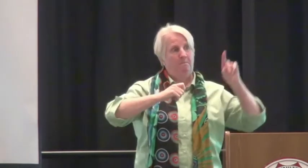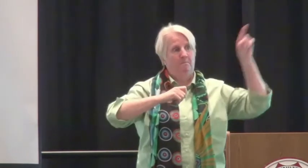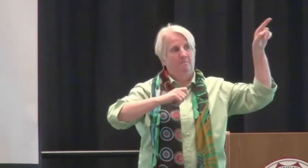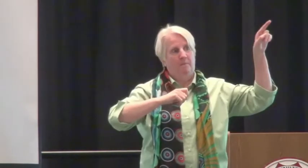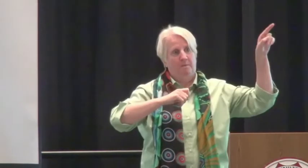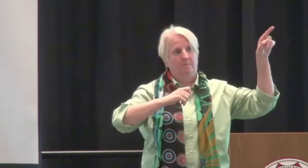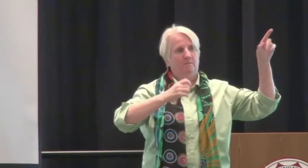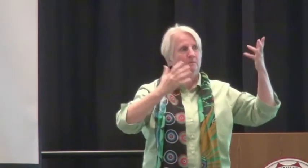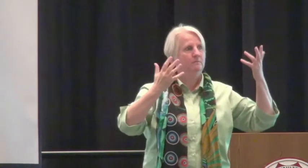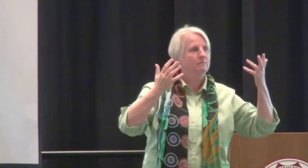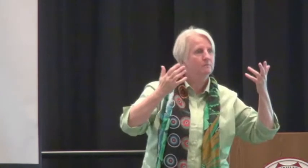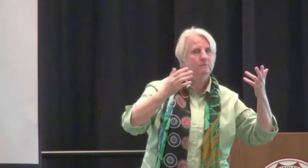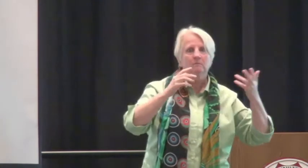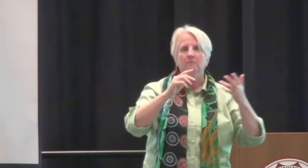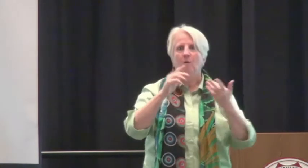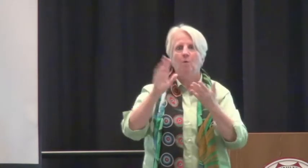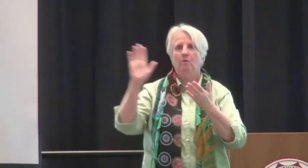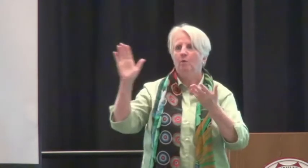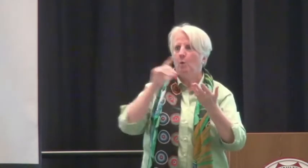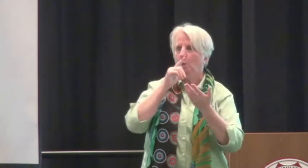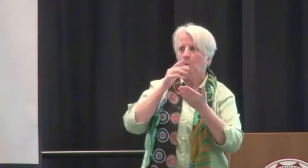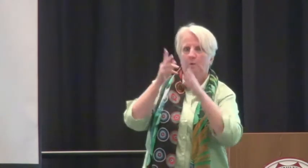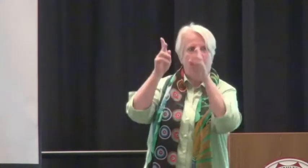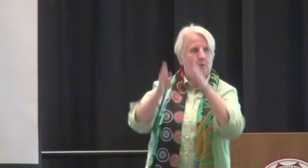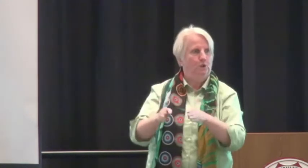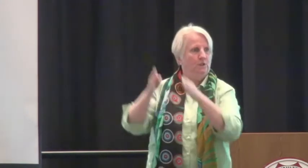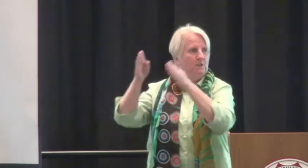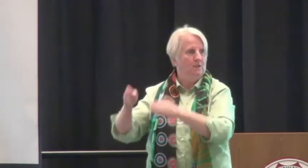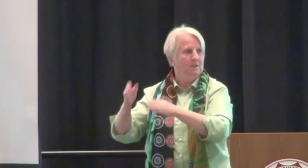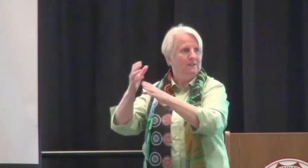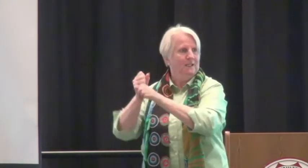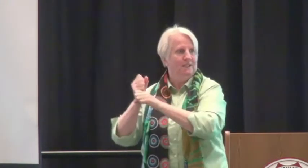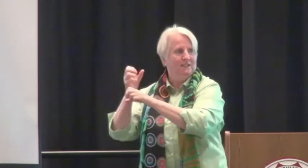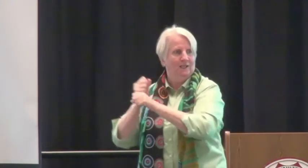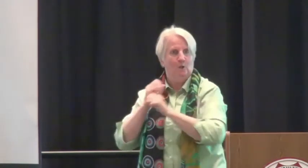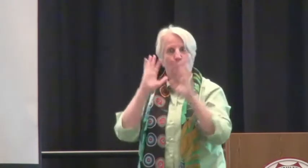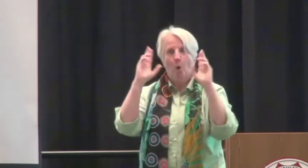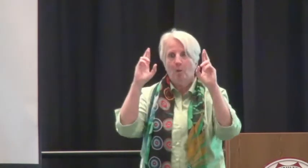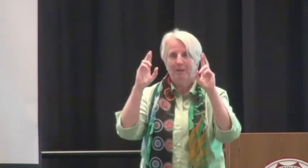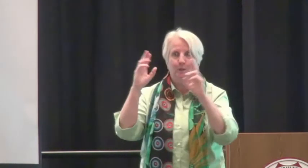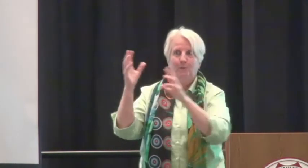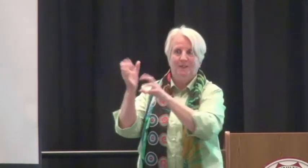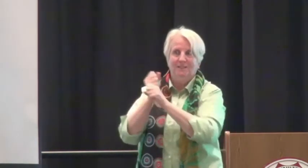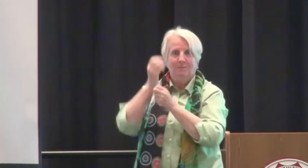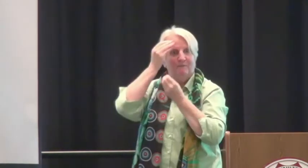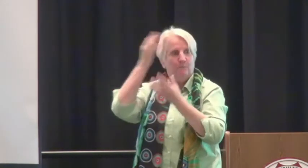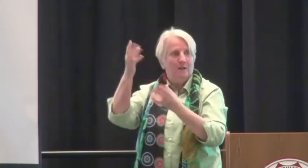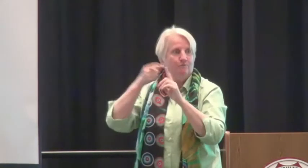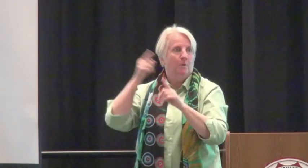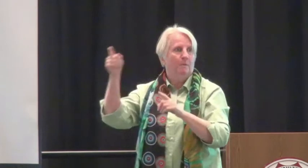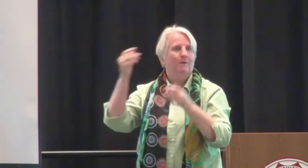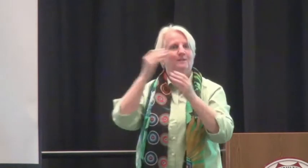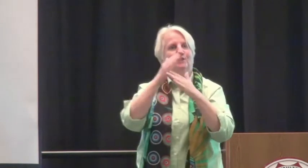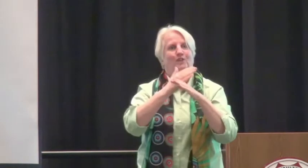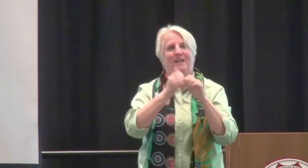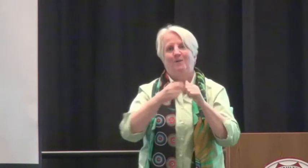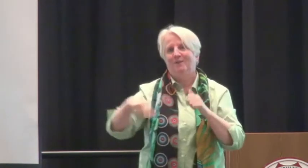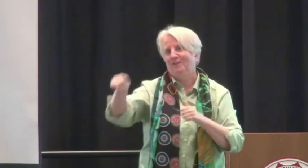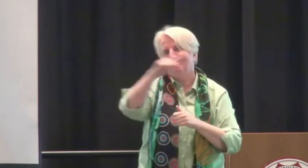Now I have not yet heard what individuals received the gift of life from Roxanne, and I am